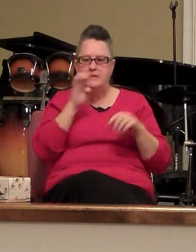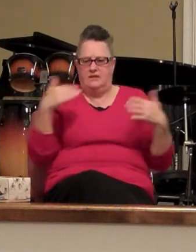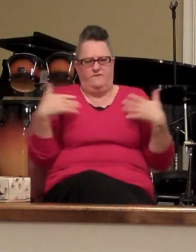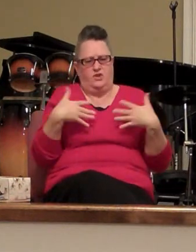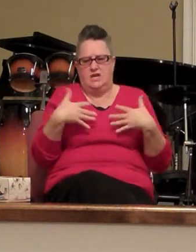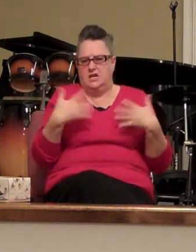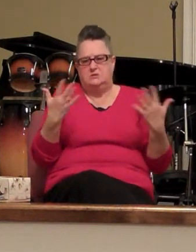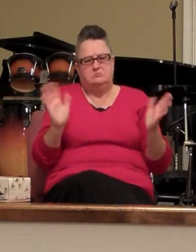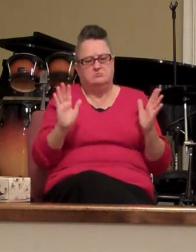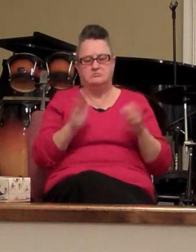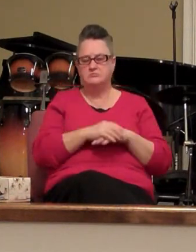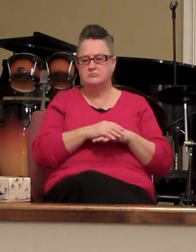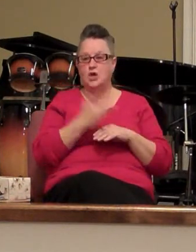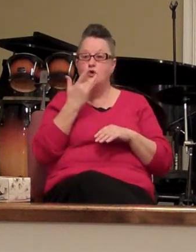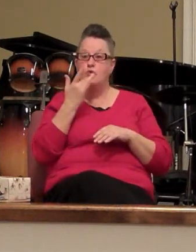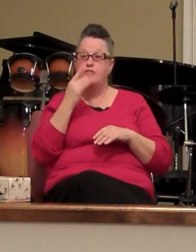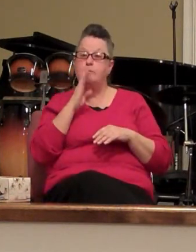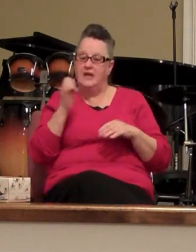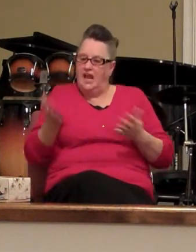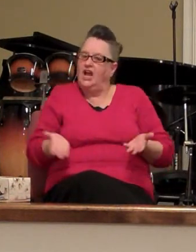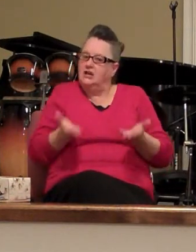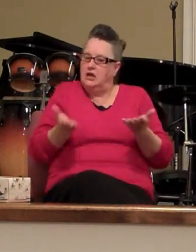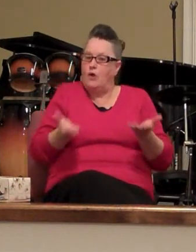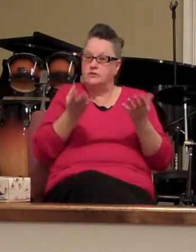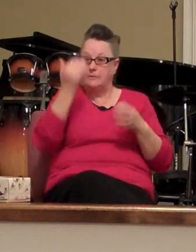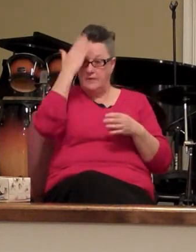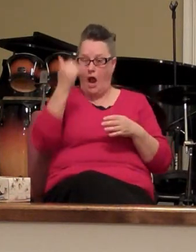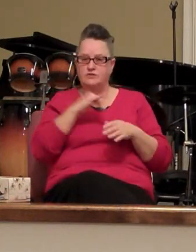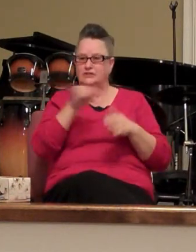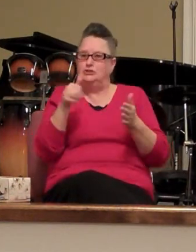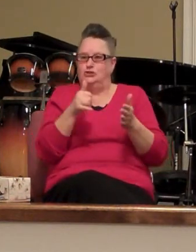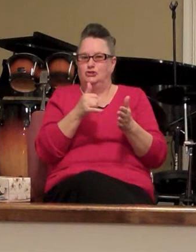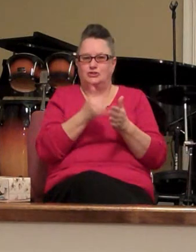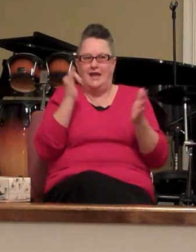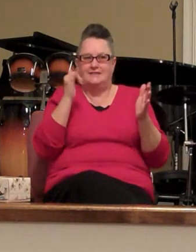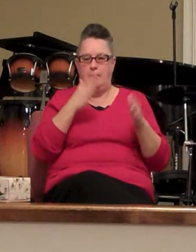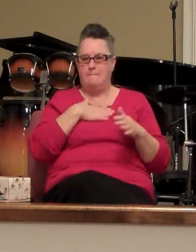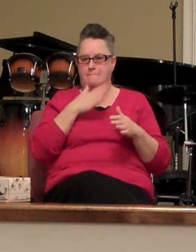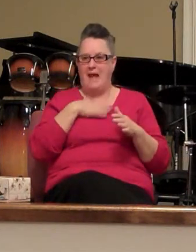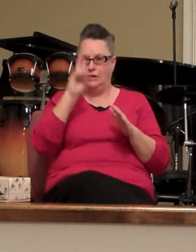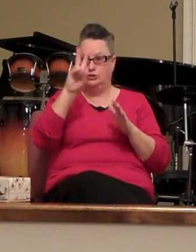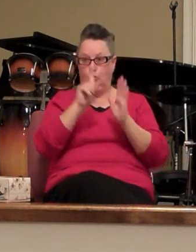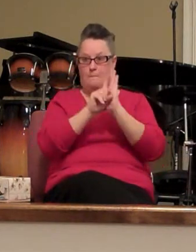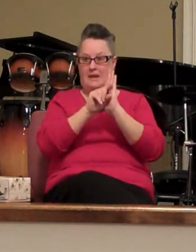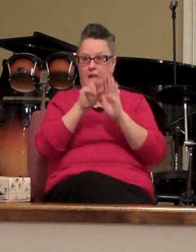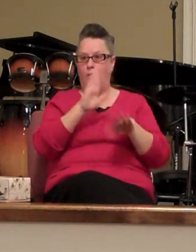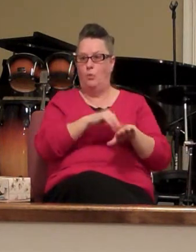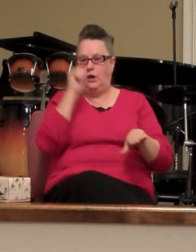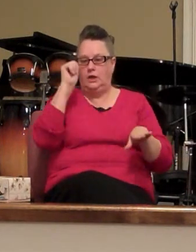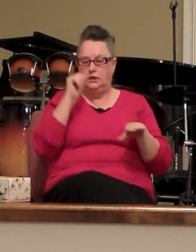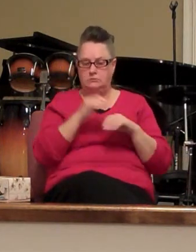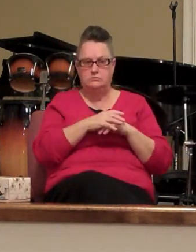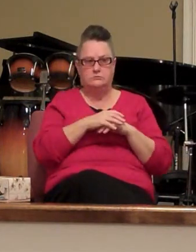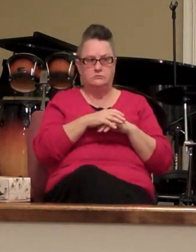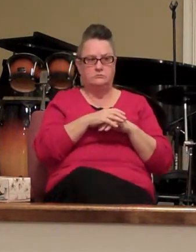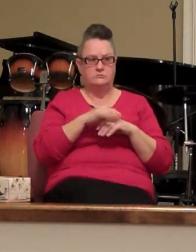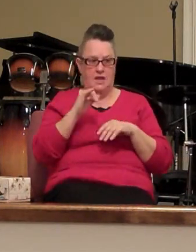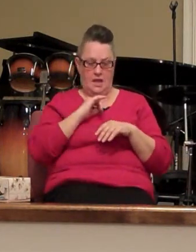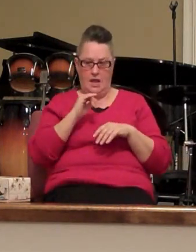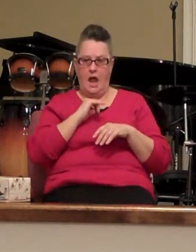rather be encouraged because it's just my two minute warning I've been prepping you